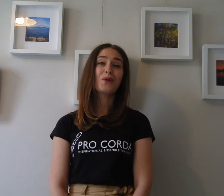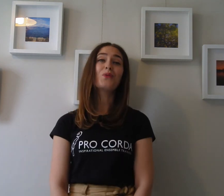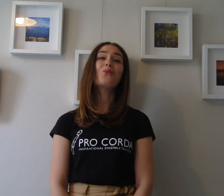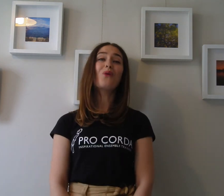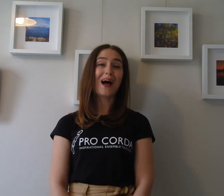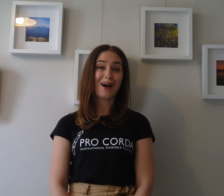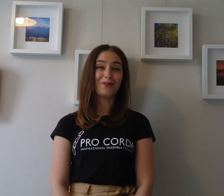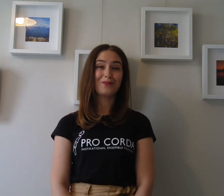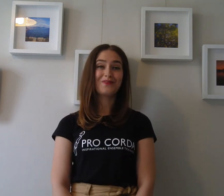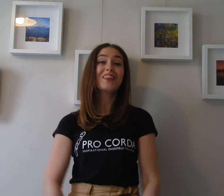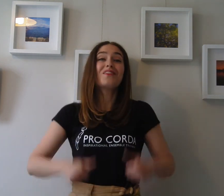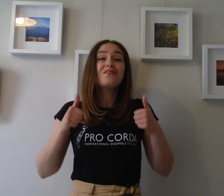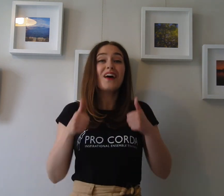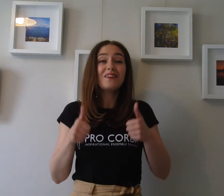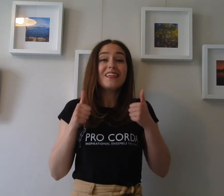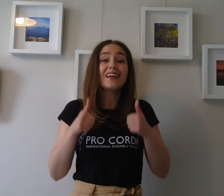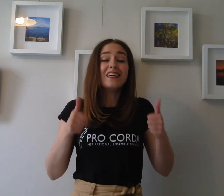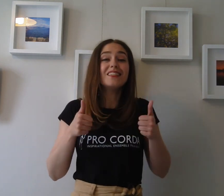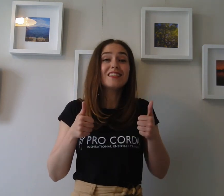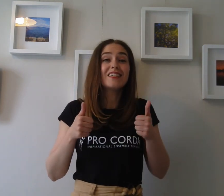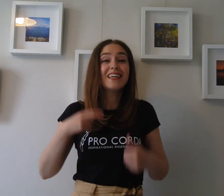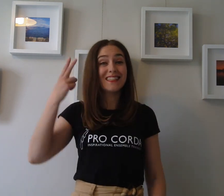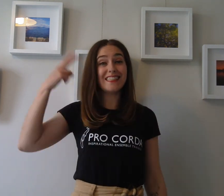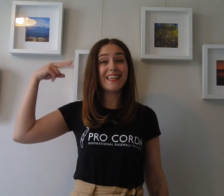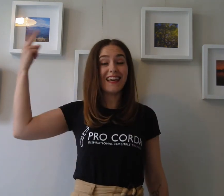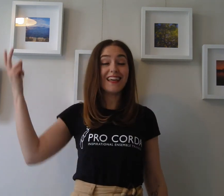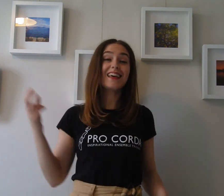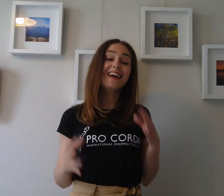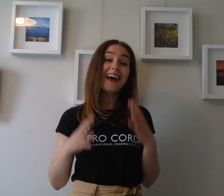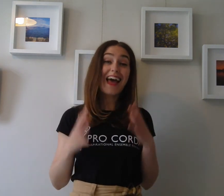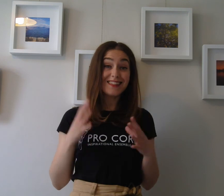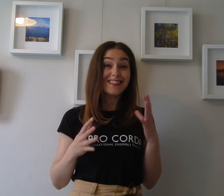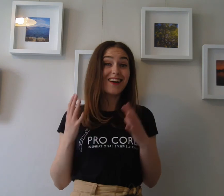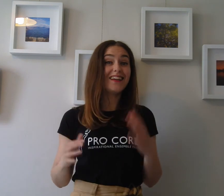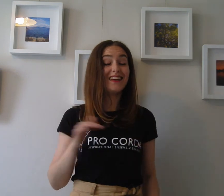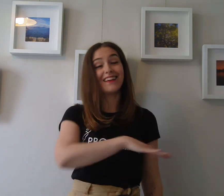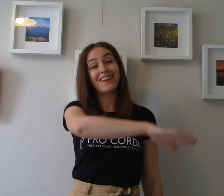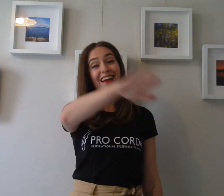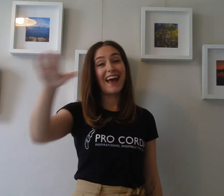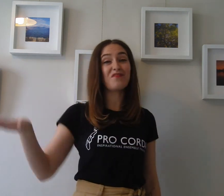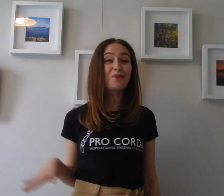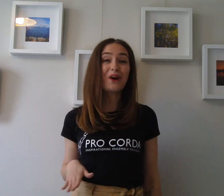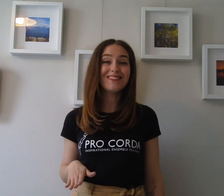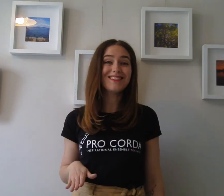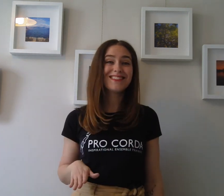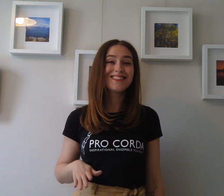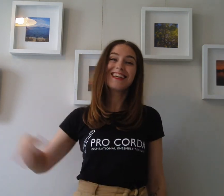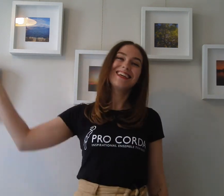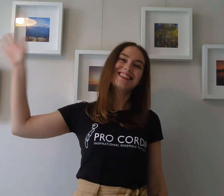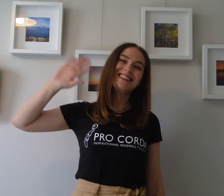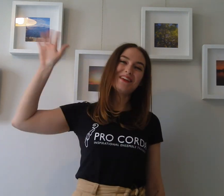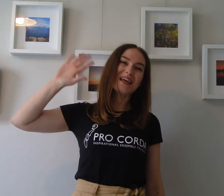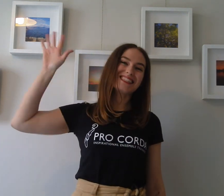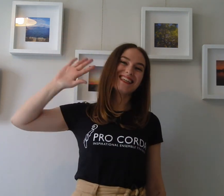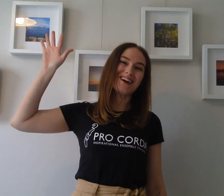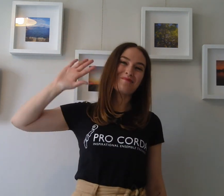Wow, very good! Singing and signing, everyone. See you next time.